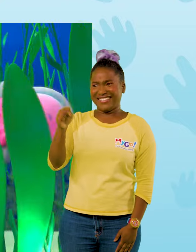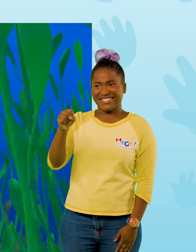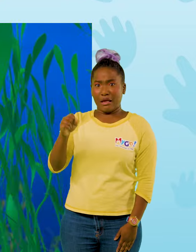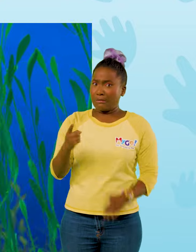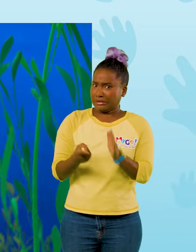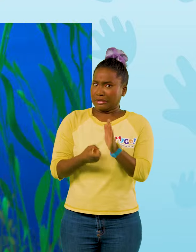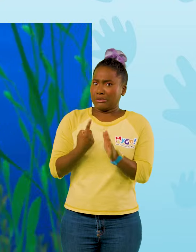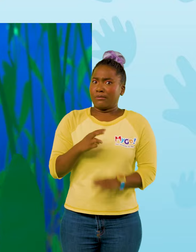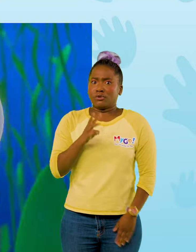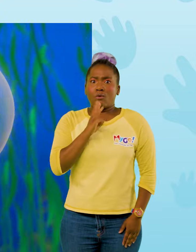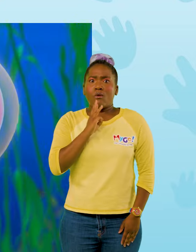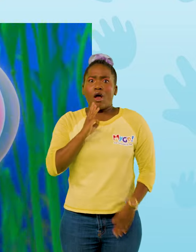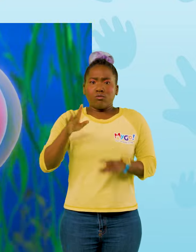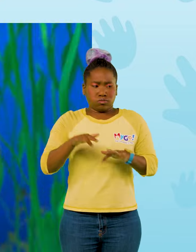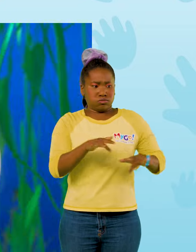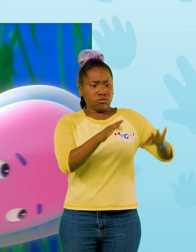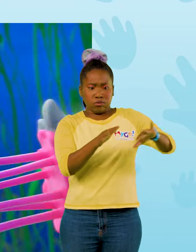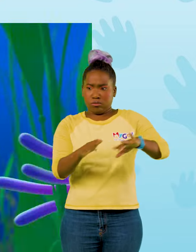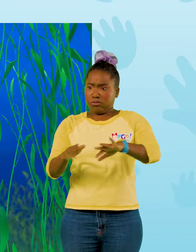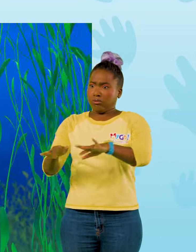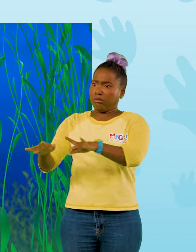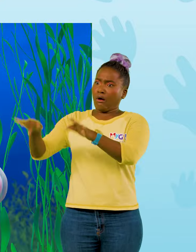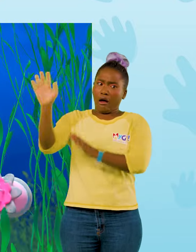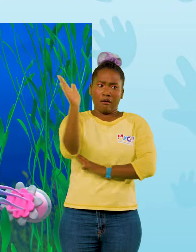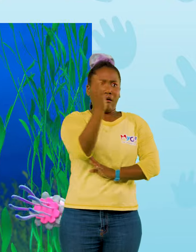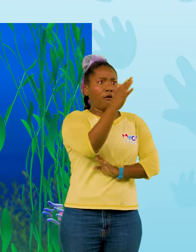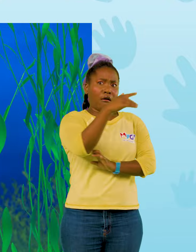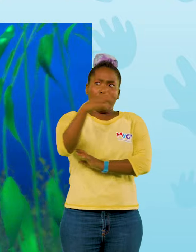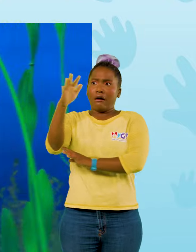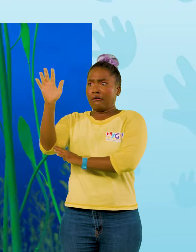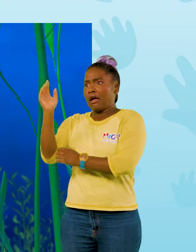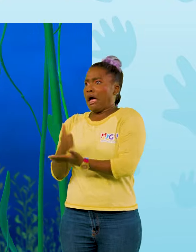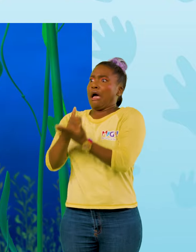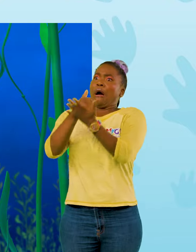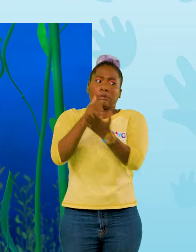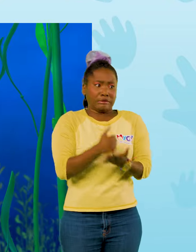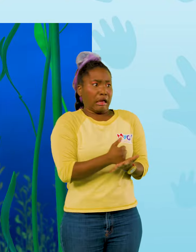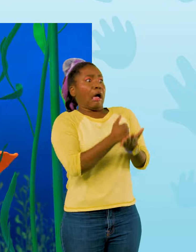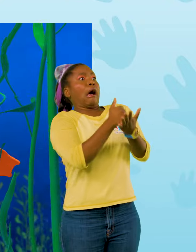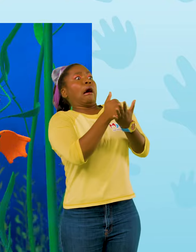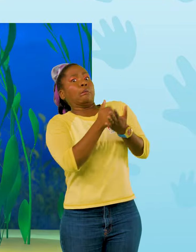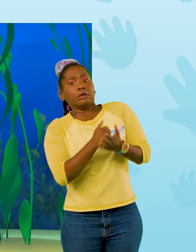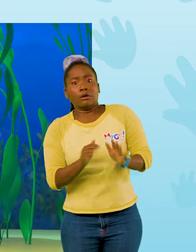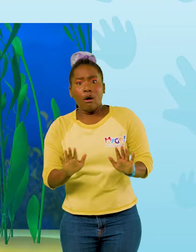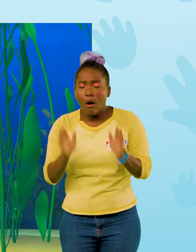sometimes the water current around here blows the kelp around. Kelp. Kelp. Oh, no.